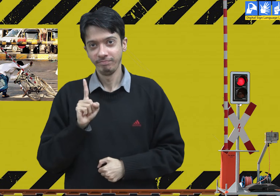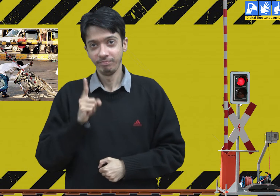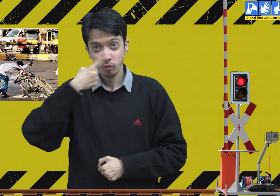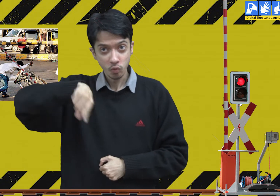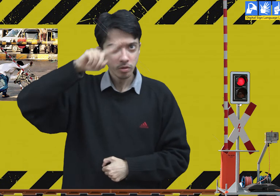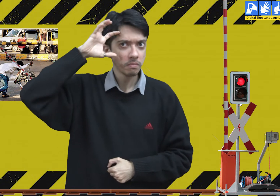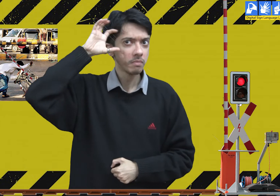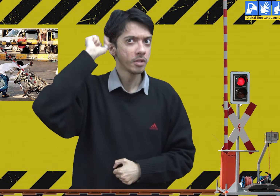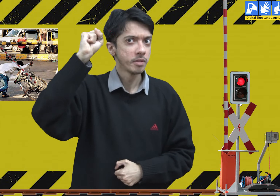Remember this.